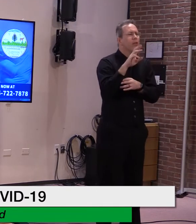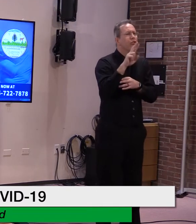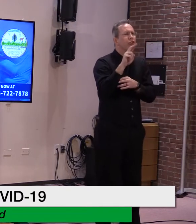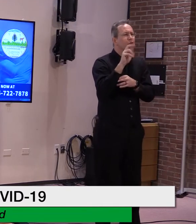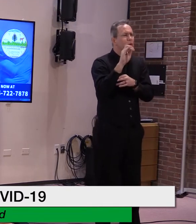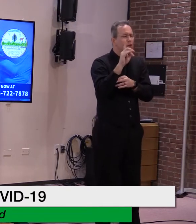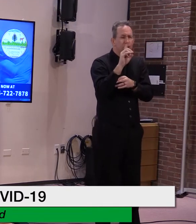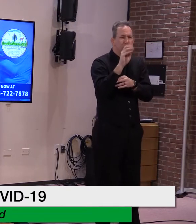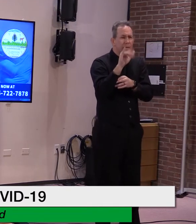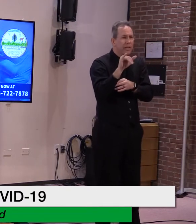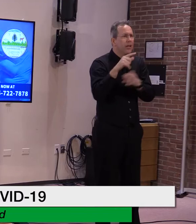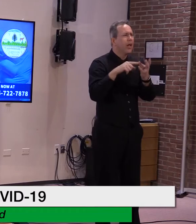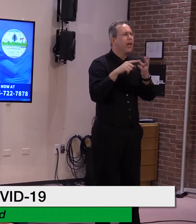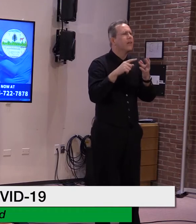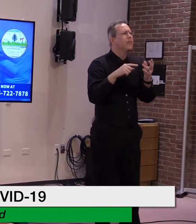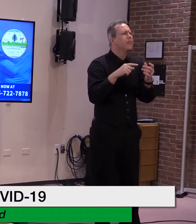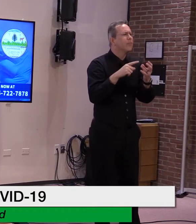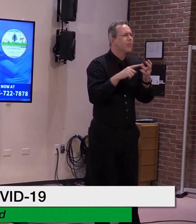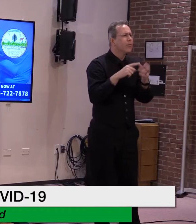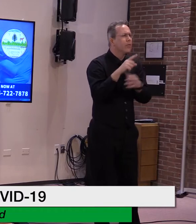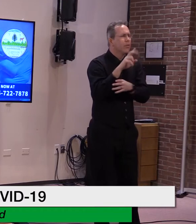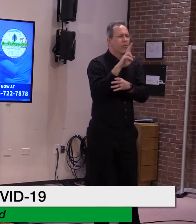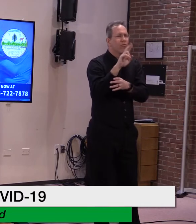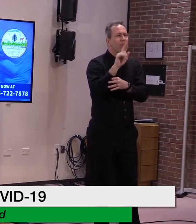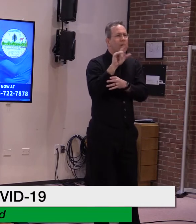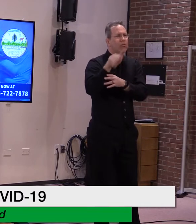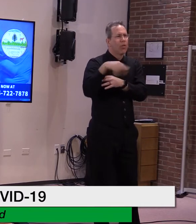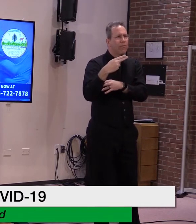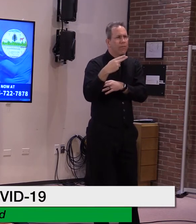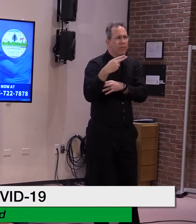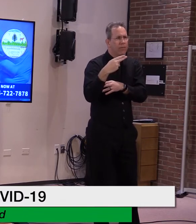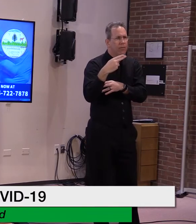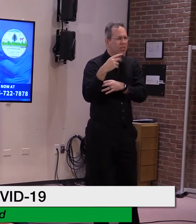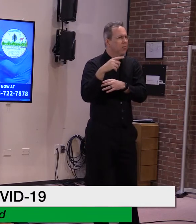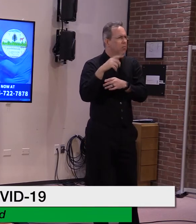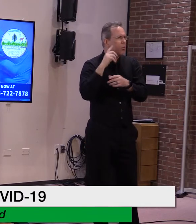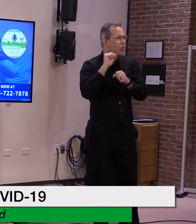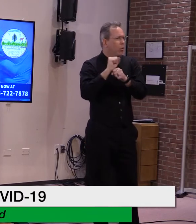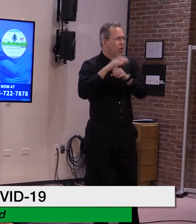vaccine call center at 855-722-7878.